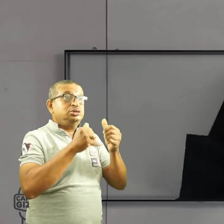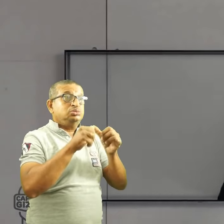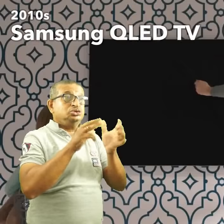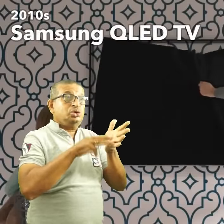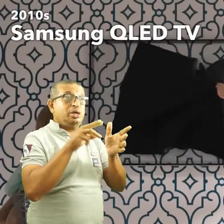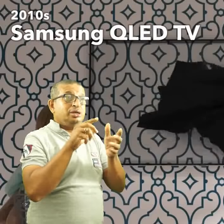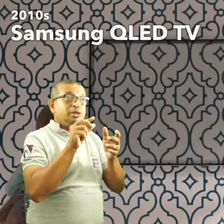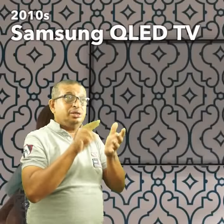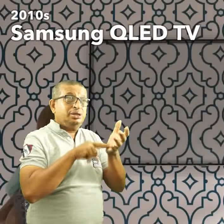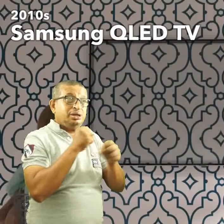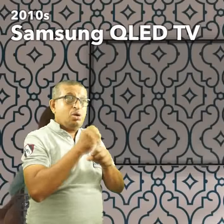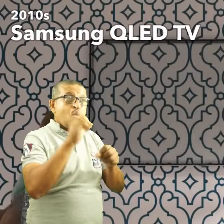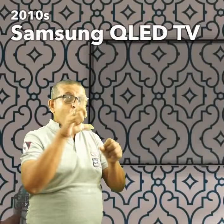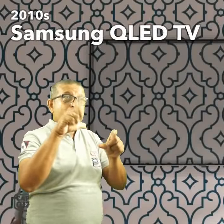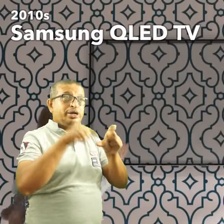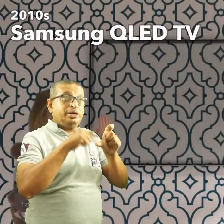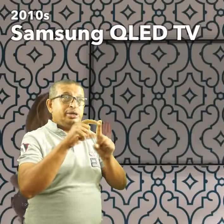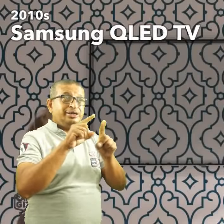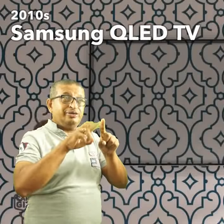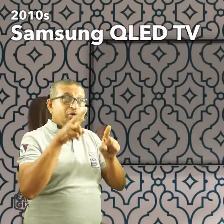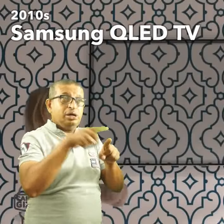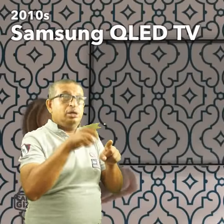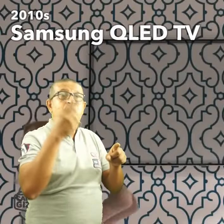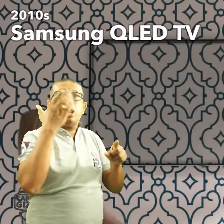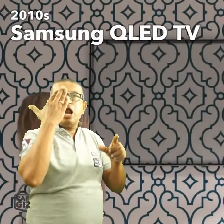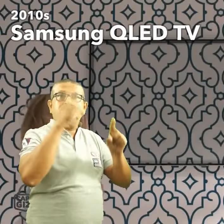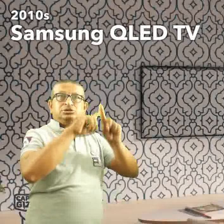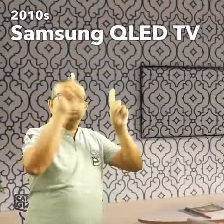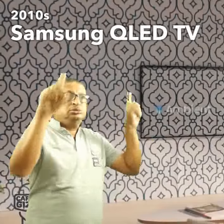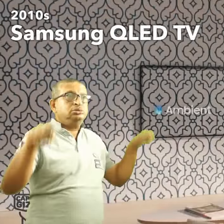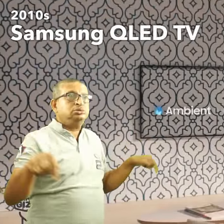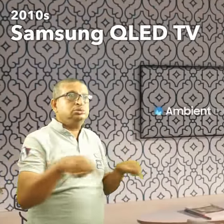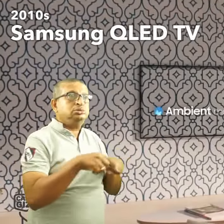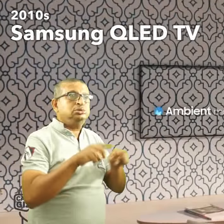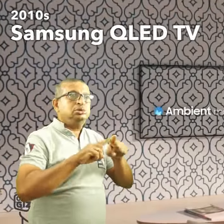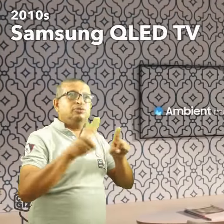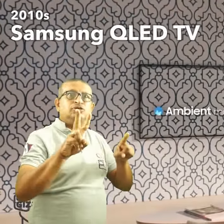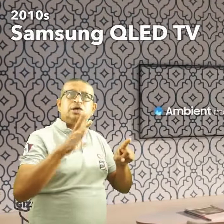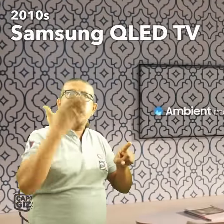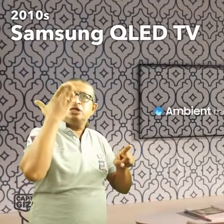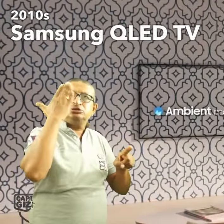The latest feature is ambient mode, which lets you match your TV to your décor.